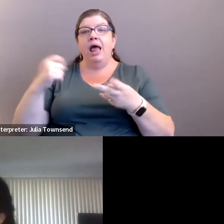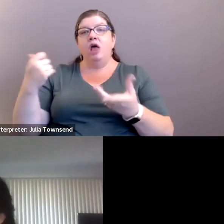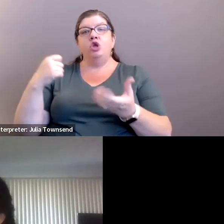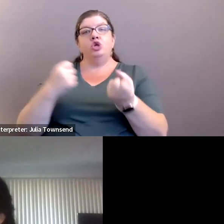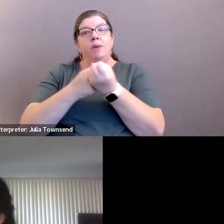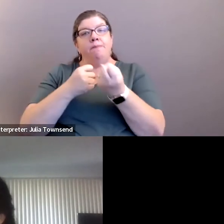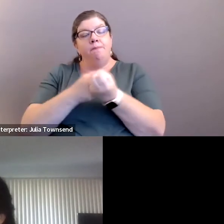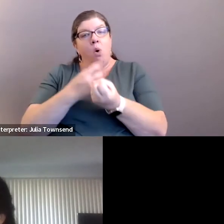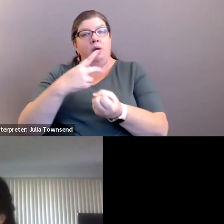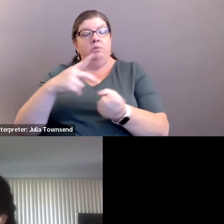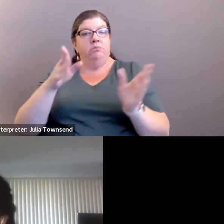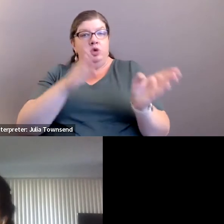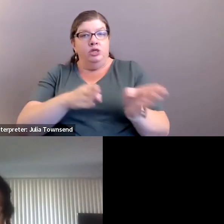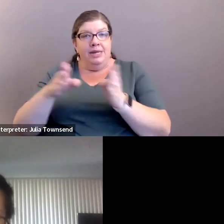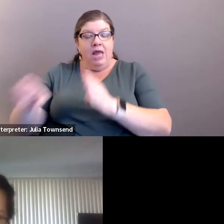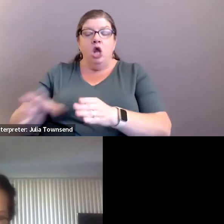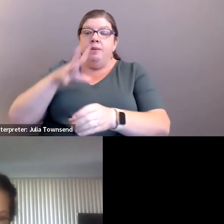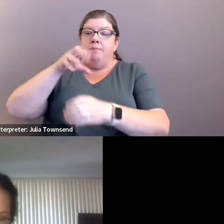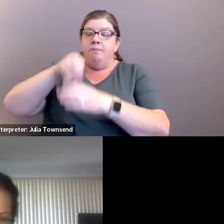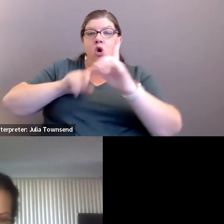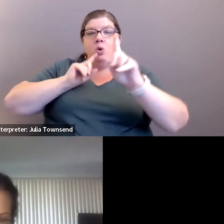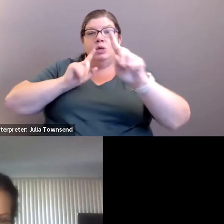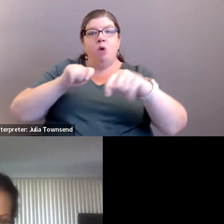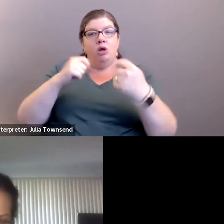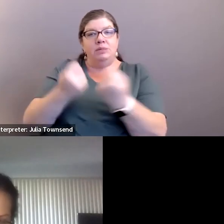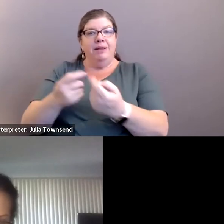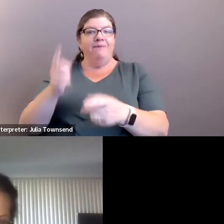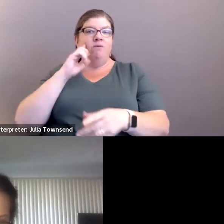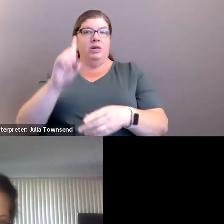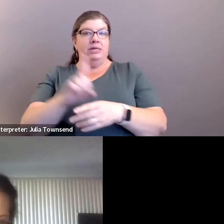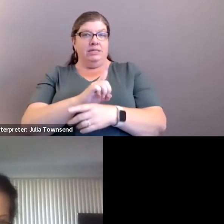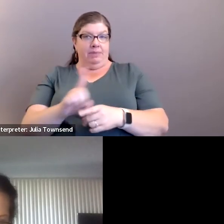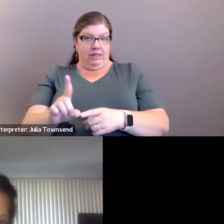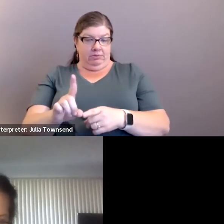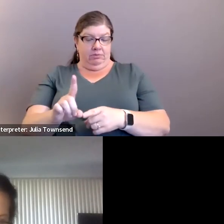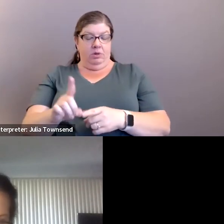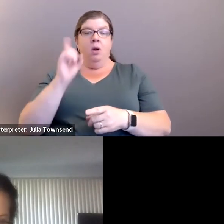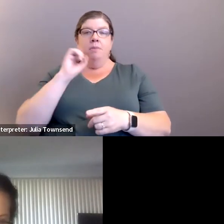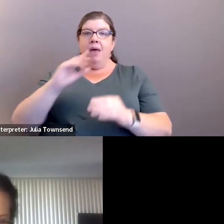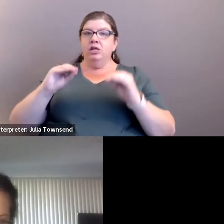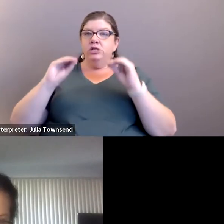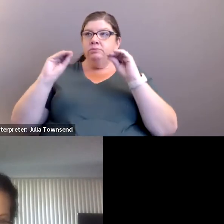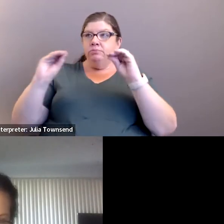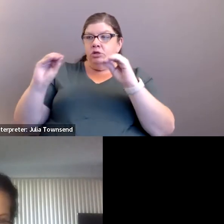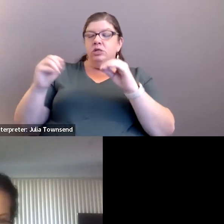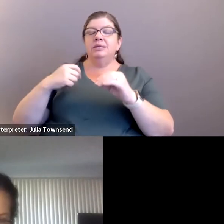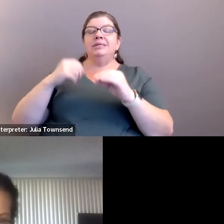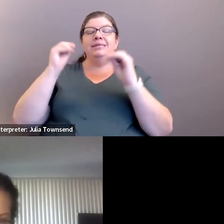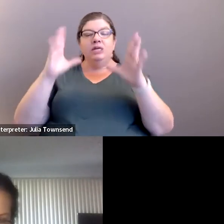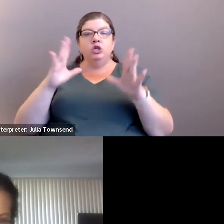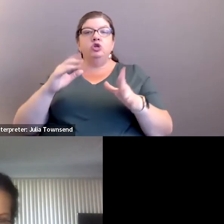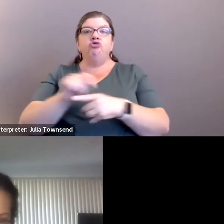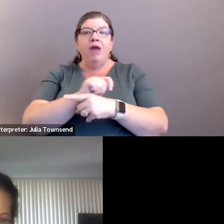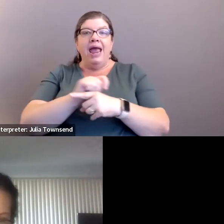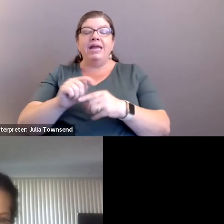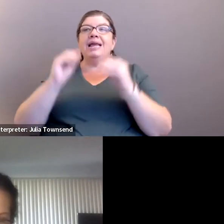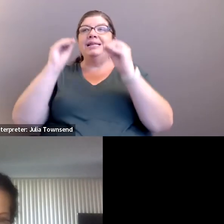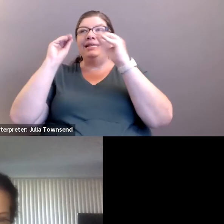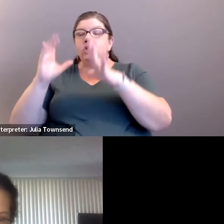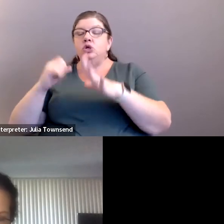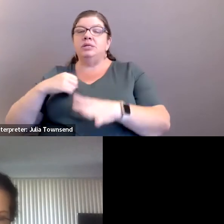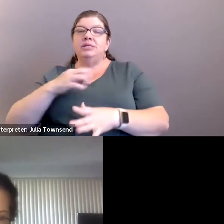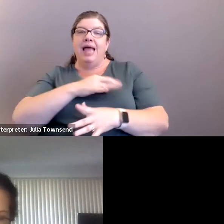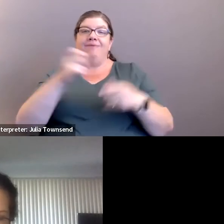personnel to be part of the response team for disciplinary measures. We must train our teachers, staff, and administrators well